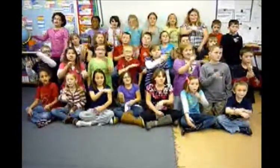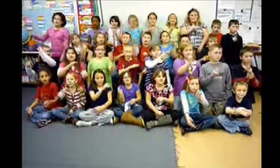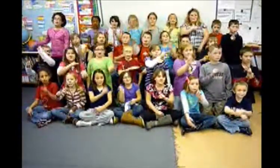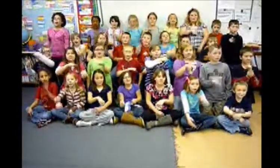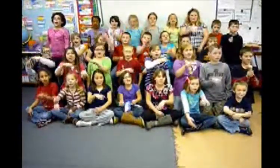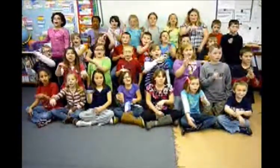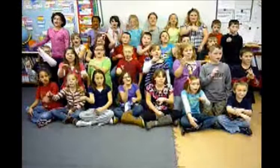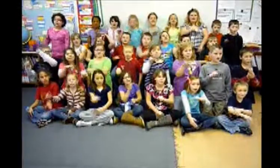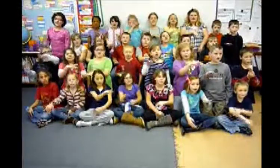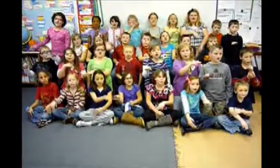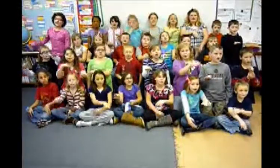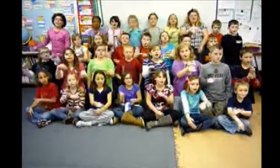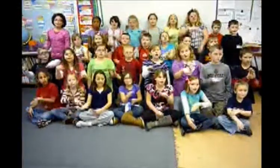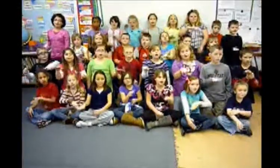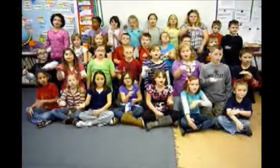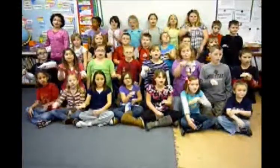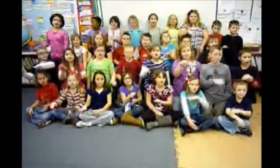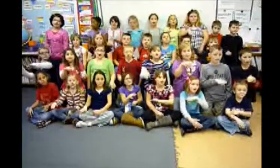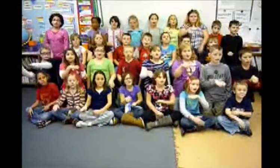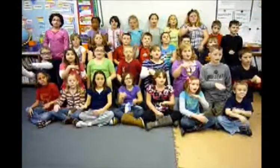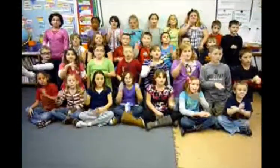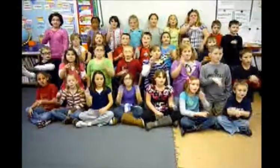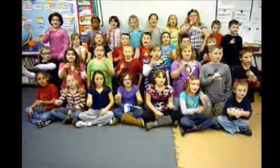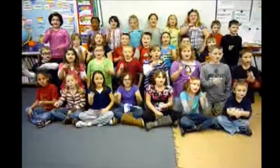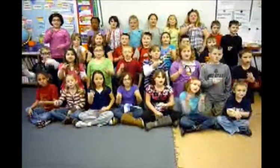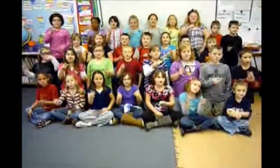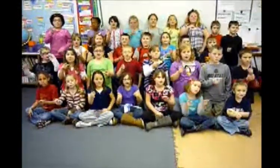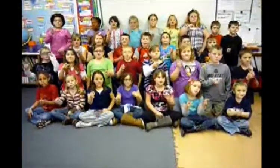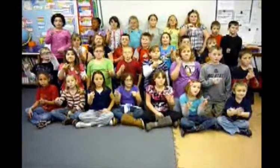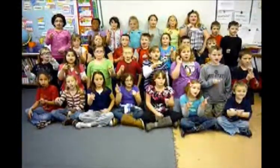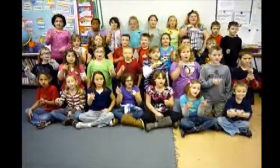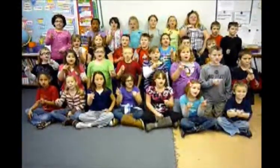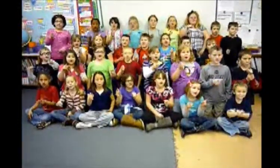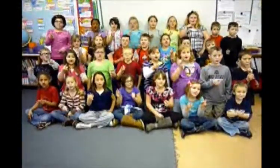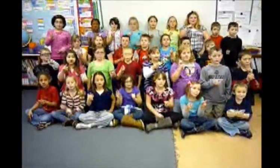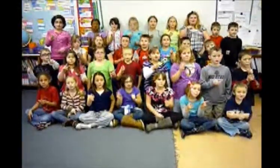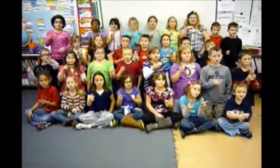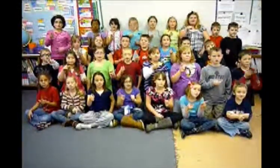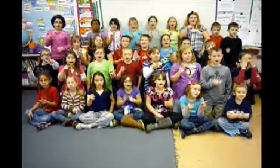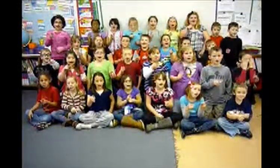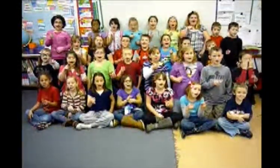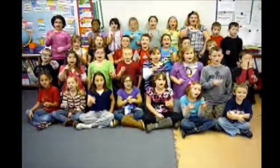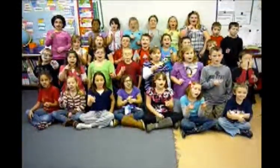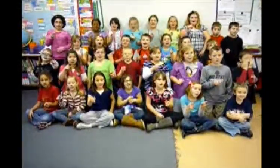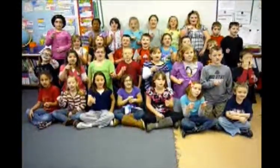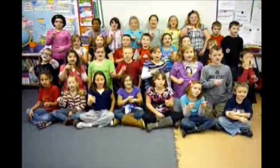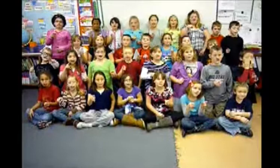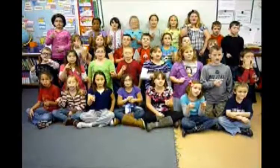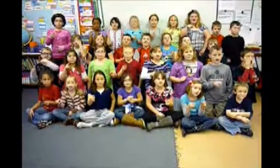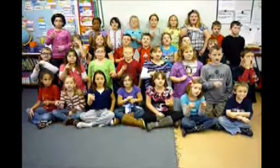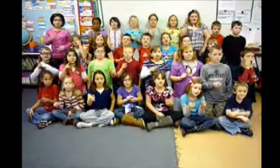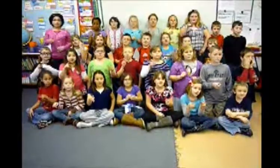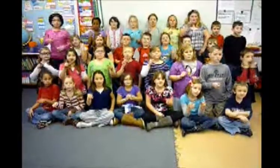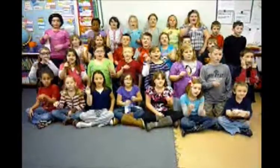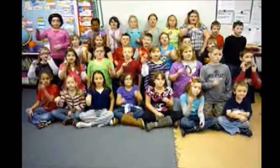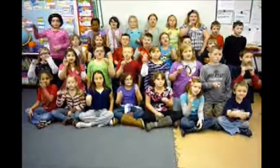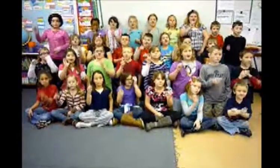forever, he ran up